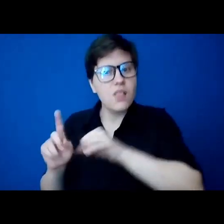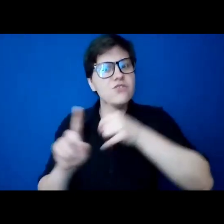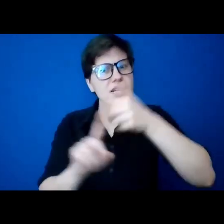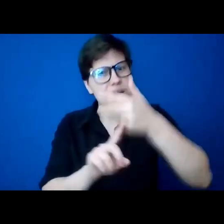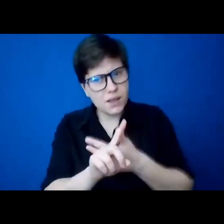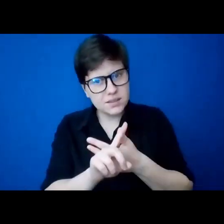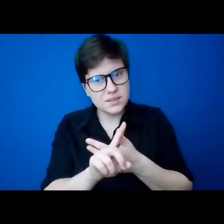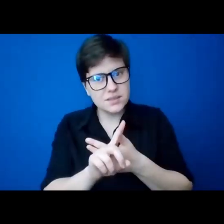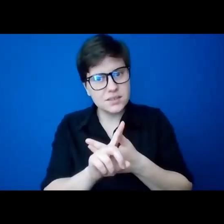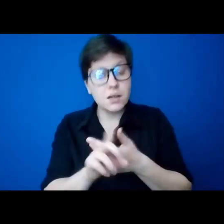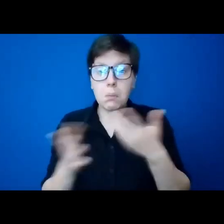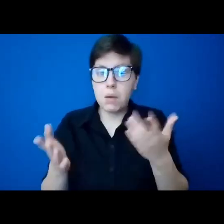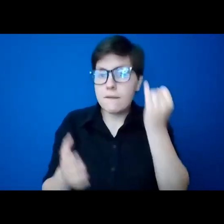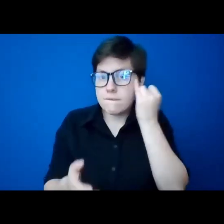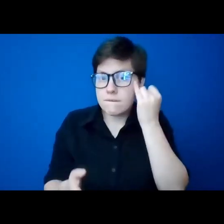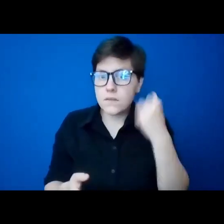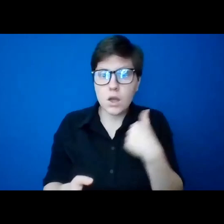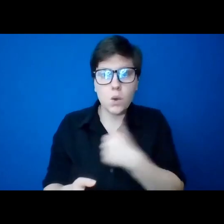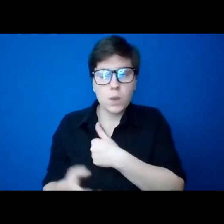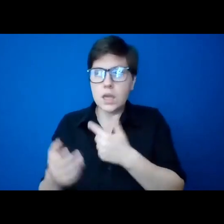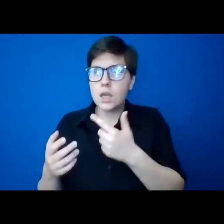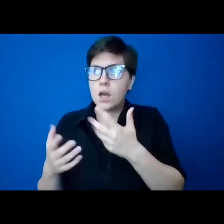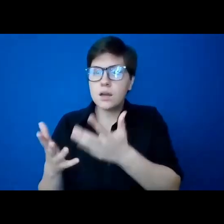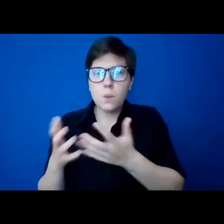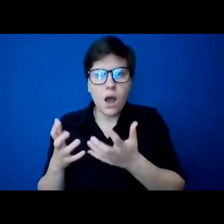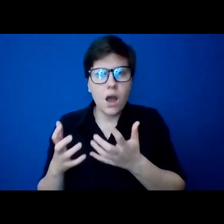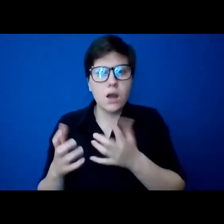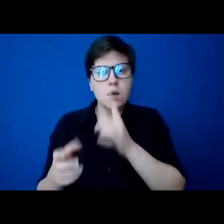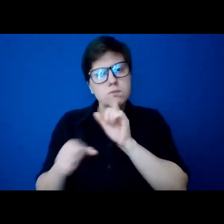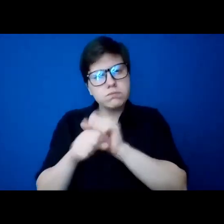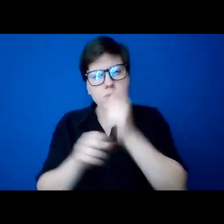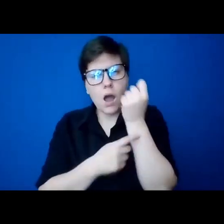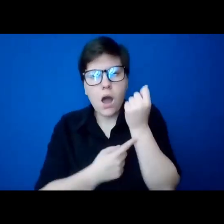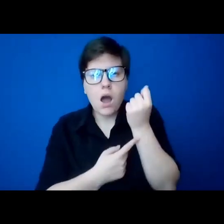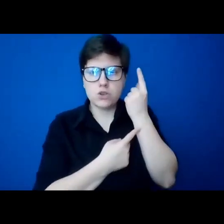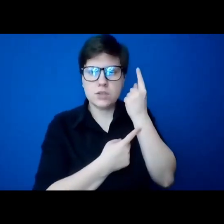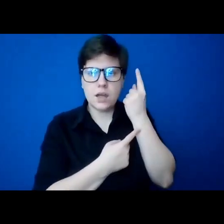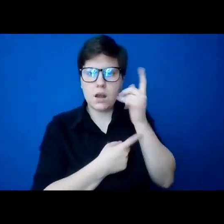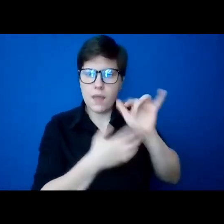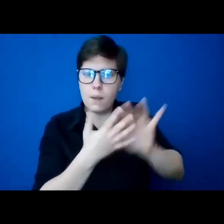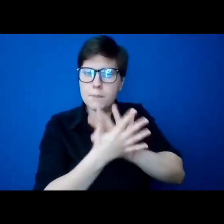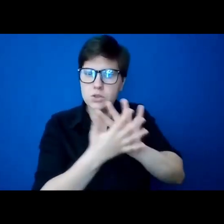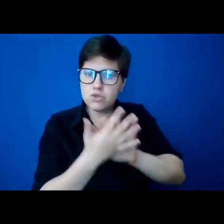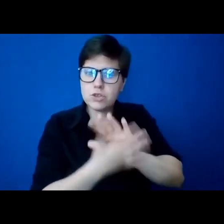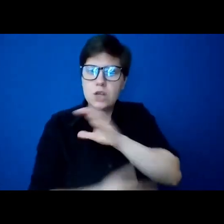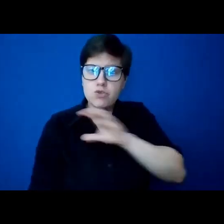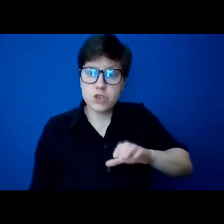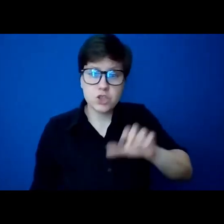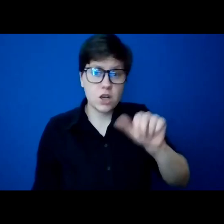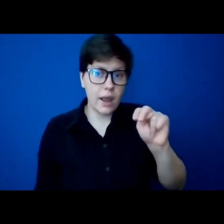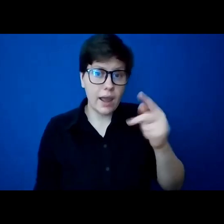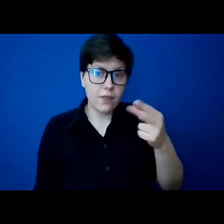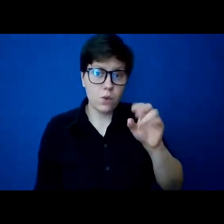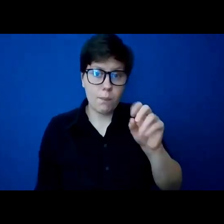perhaps if we want to truly understand the mystery of Christian anthropology, we have to